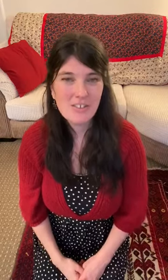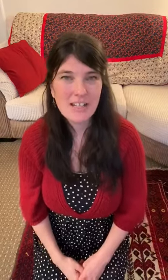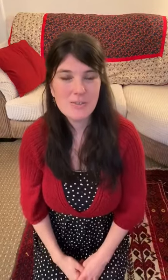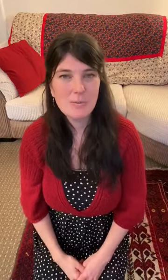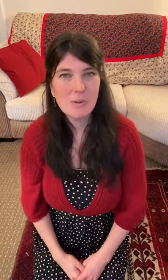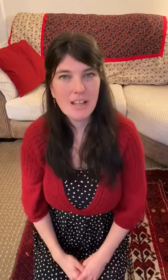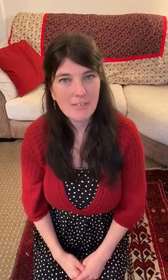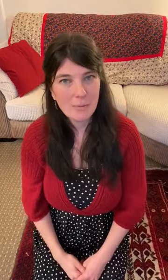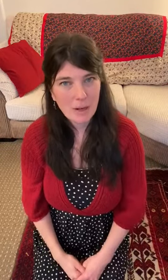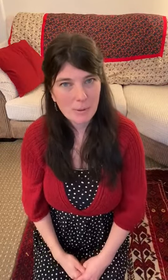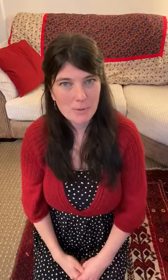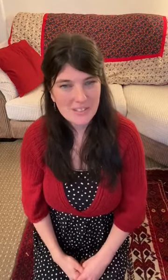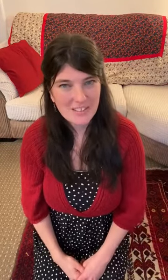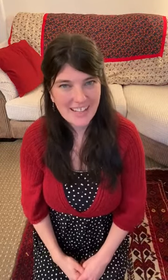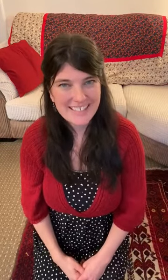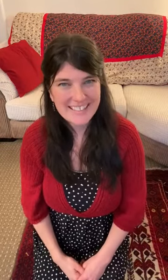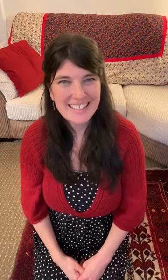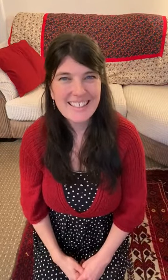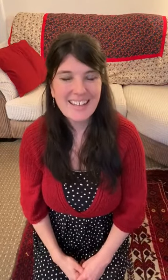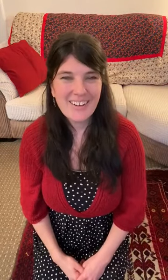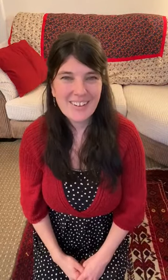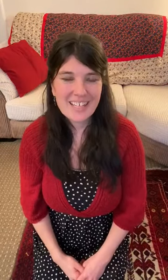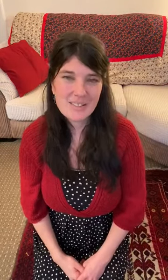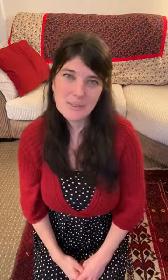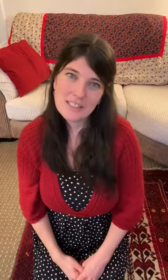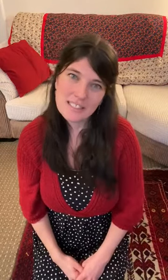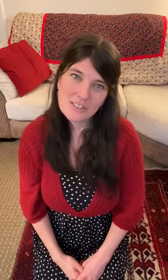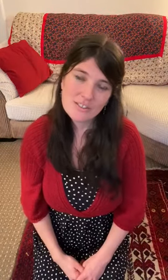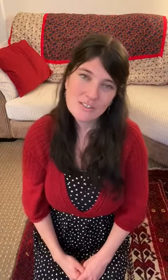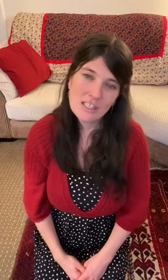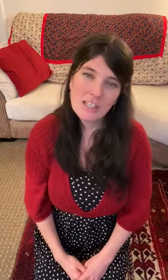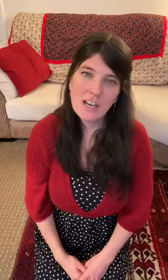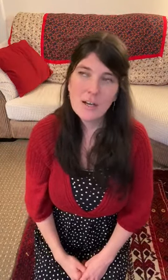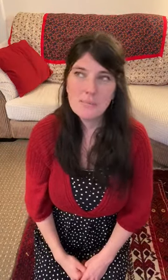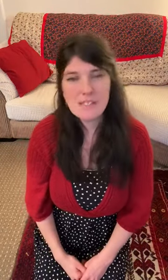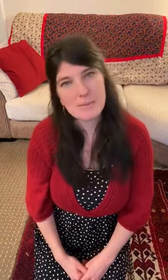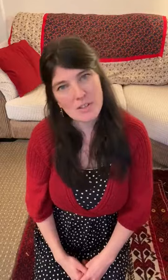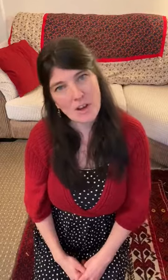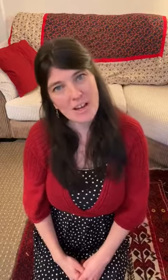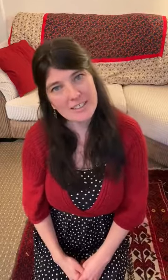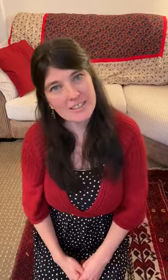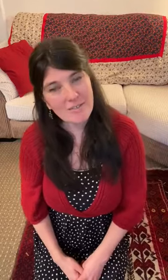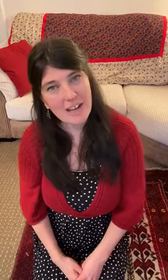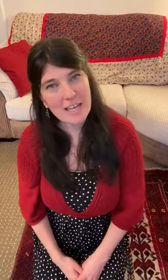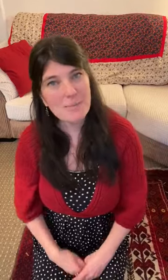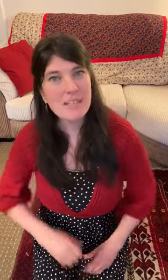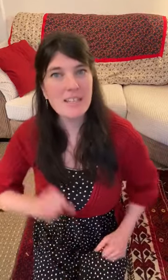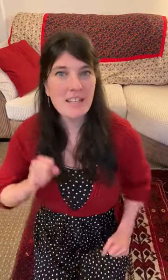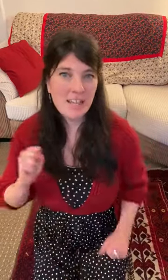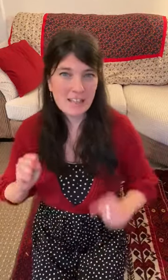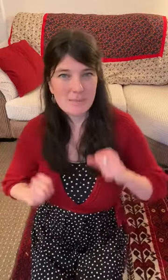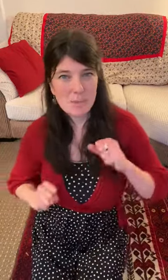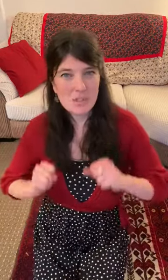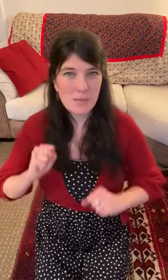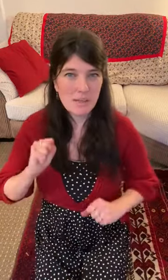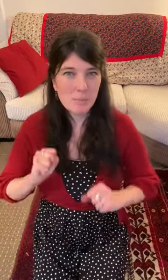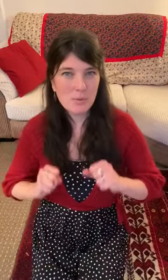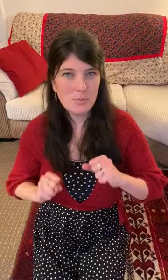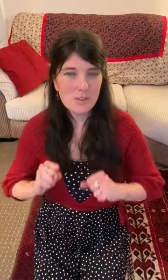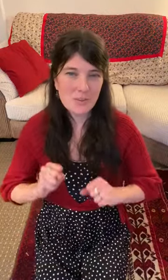classroom and we'll have a proper music class. Okay, so I'm going to teach you some songs and rhymes and music we can move to